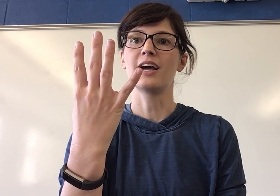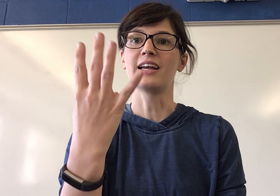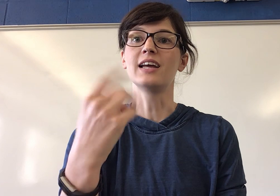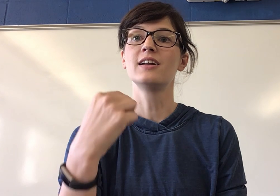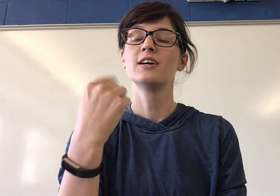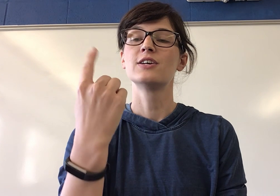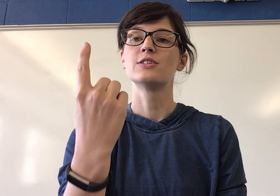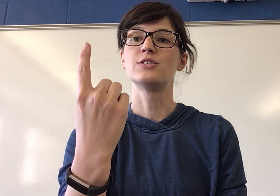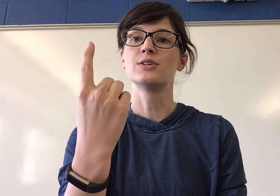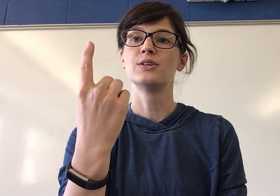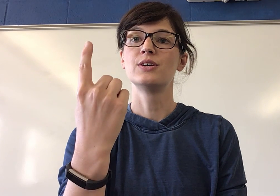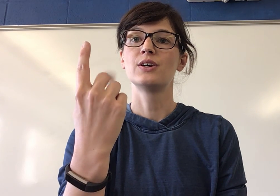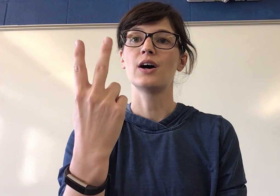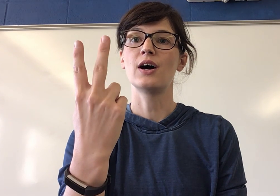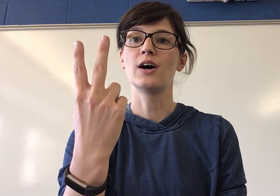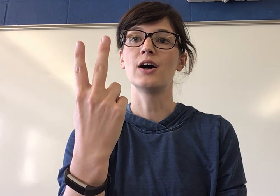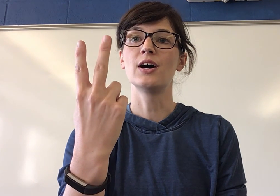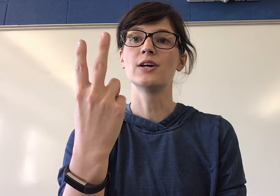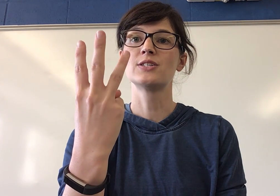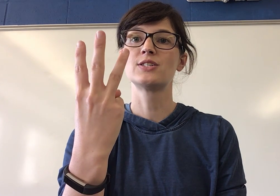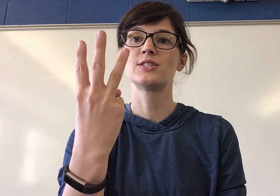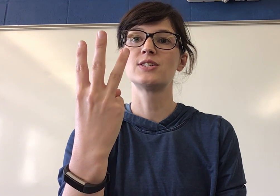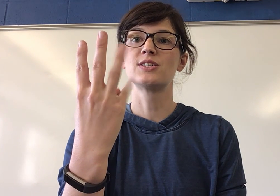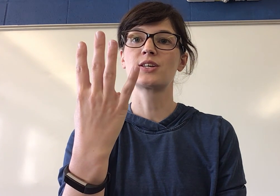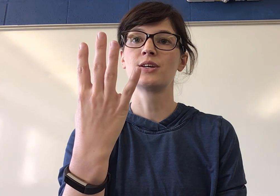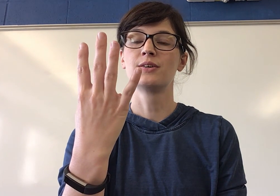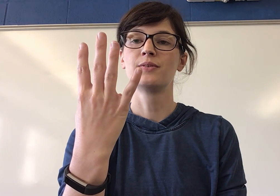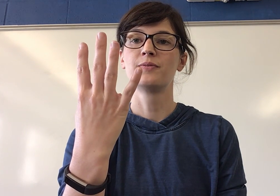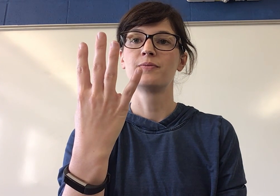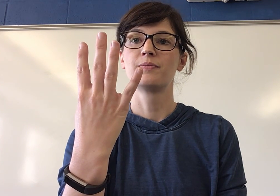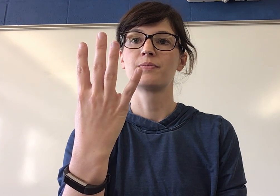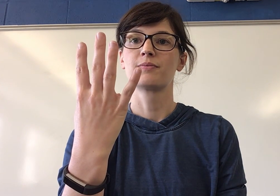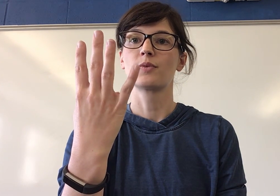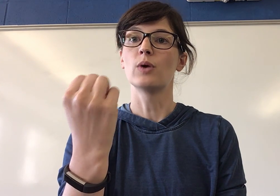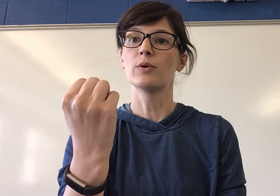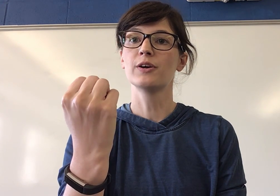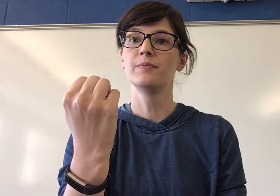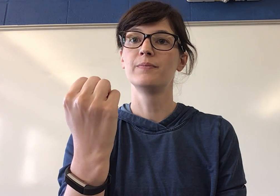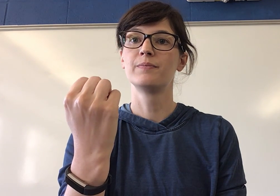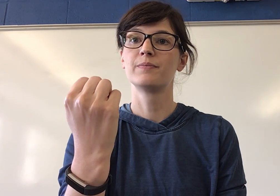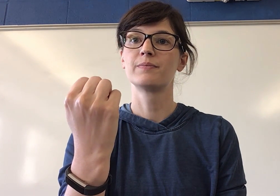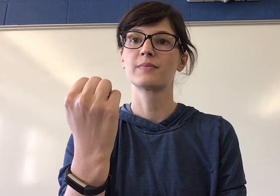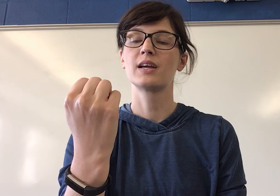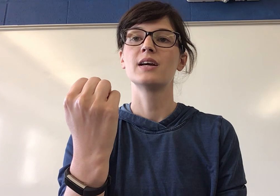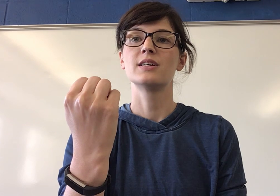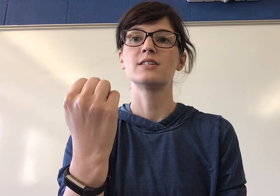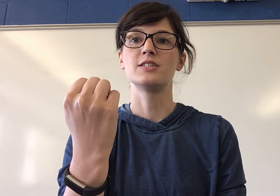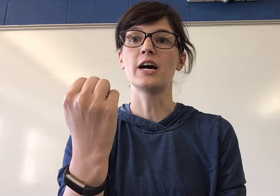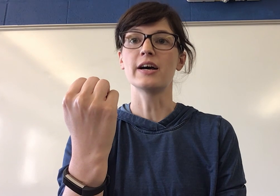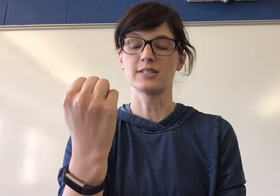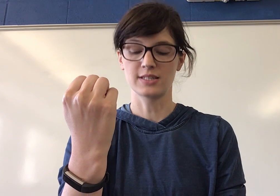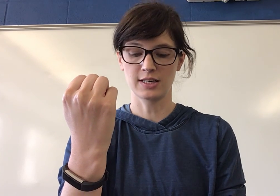Again. D-U-S-T. What word? Dusk.